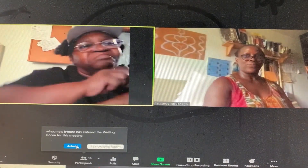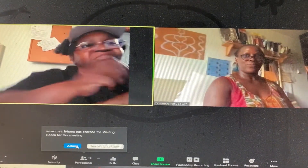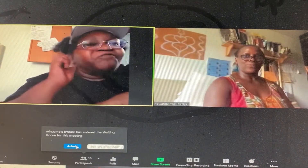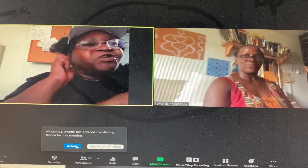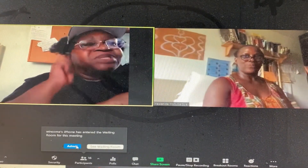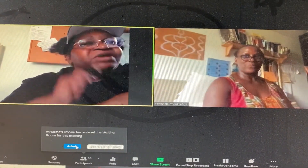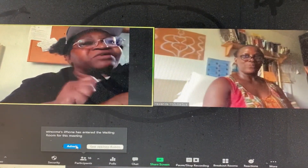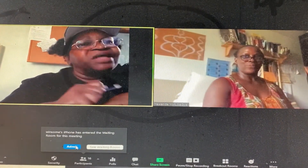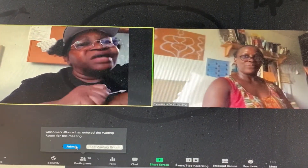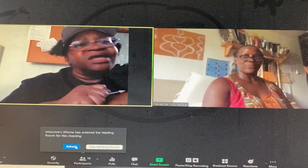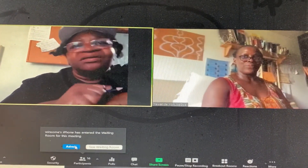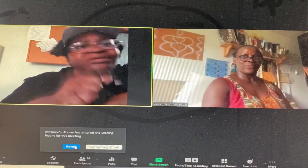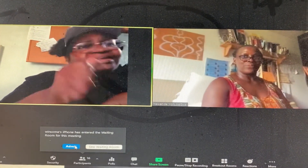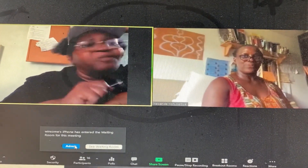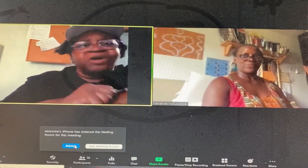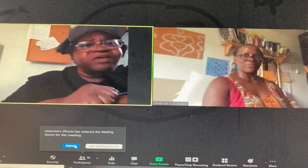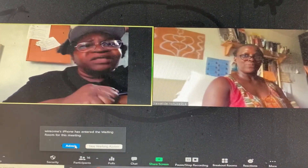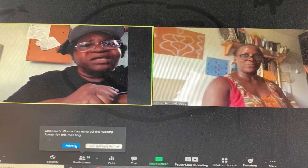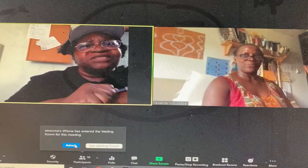Phone me granddad and what granddad say?